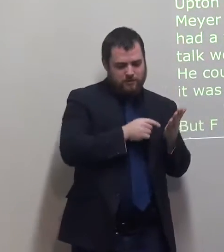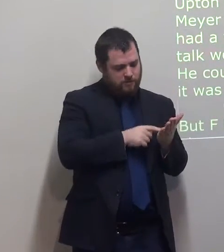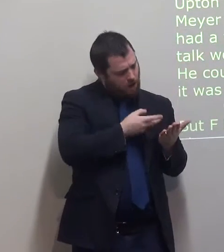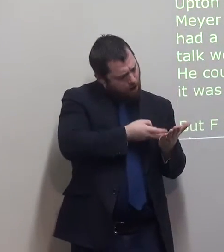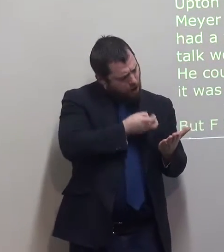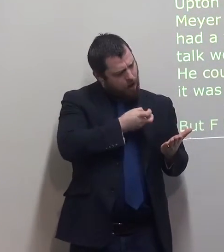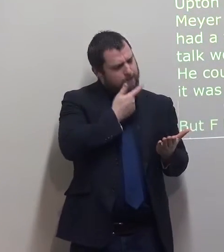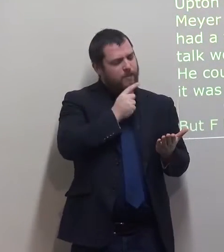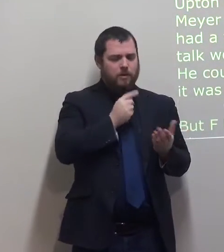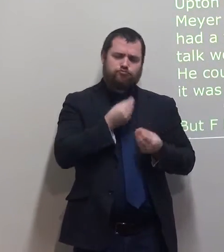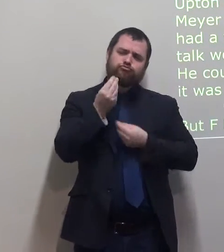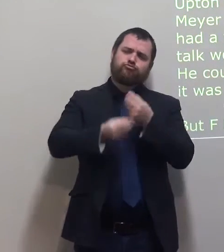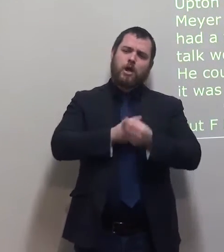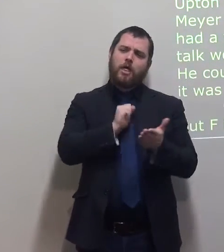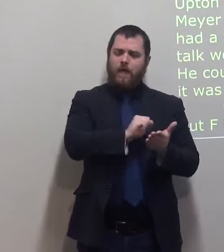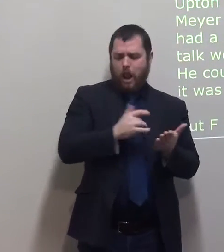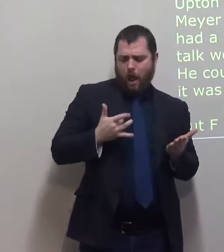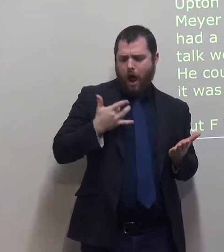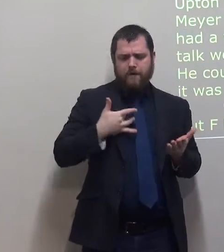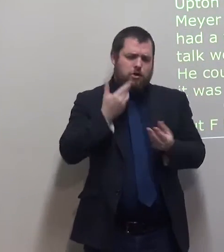He could talk about their life. It was very interesting.